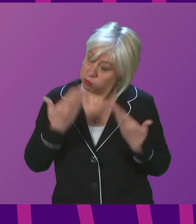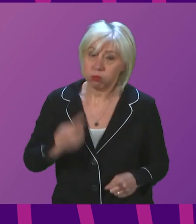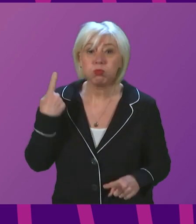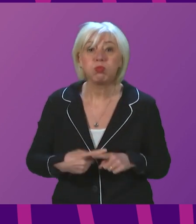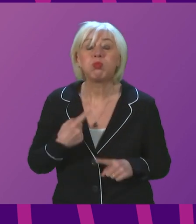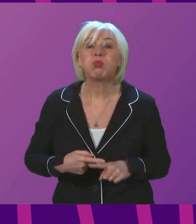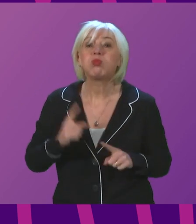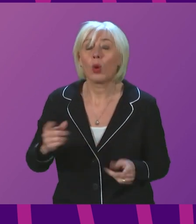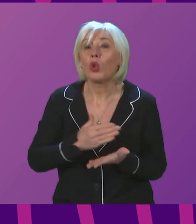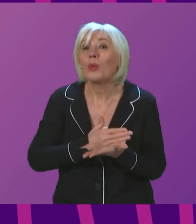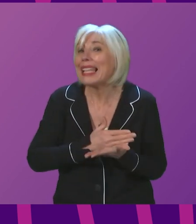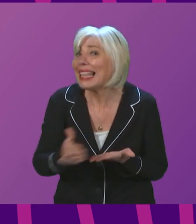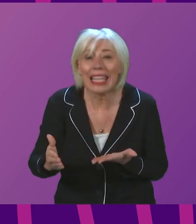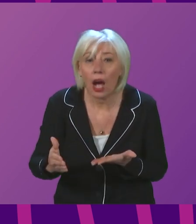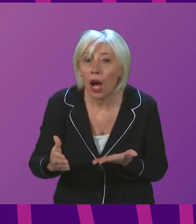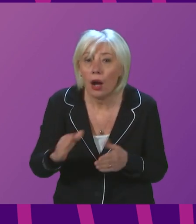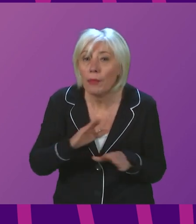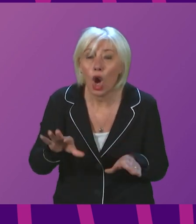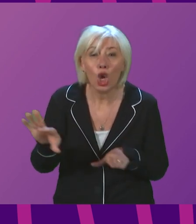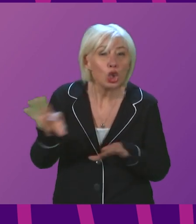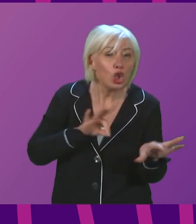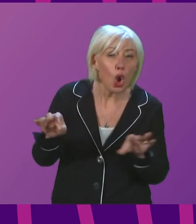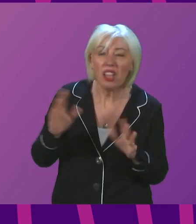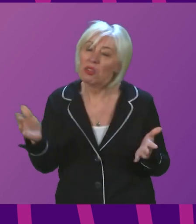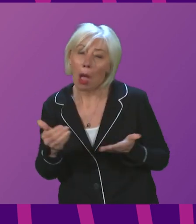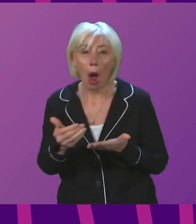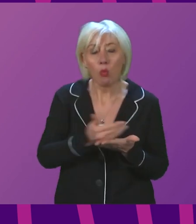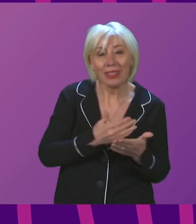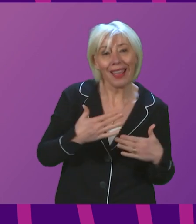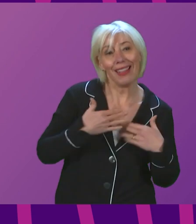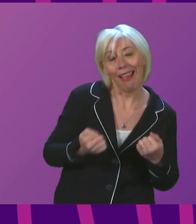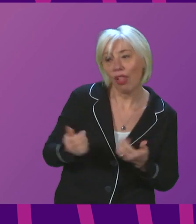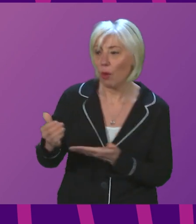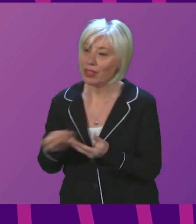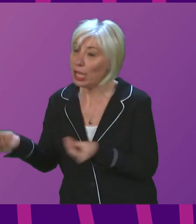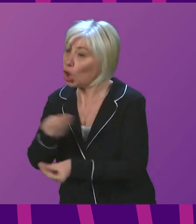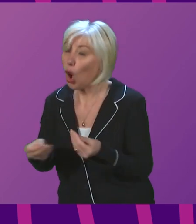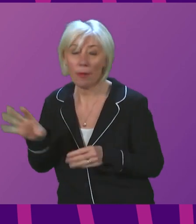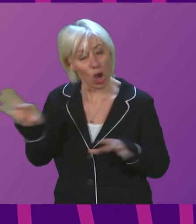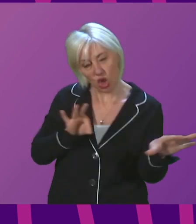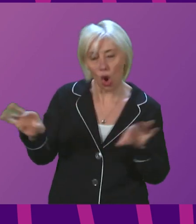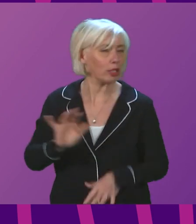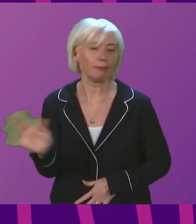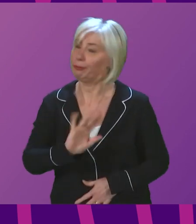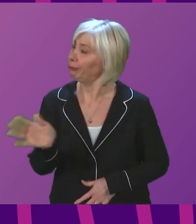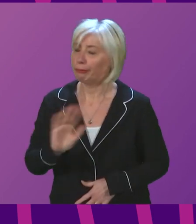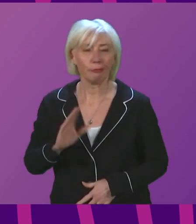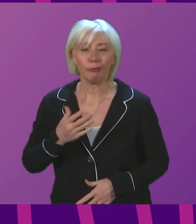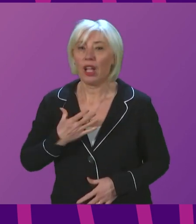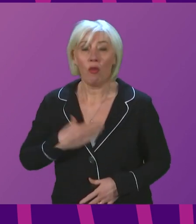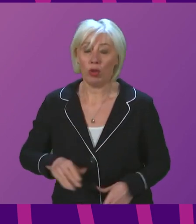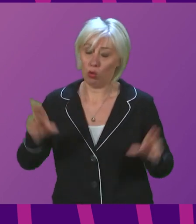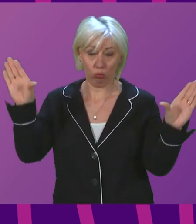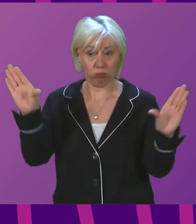And let me be clear again, this is not a choice between protecting health and protecting the economy. If we don't stem the spread of the